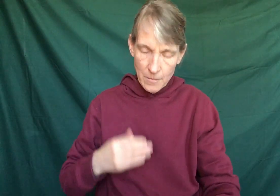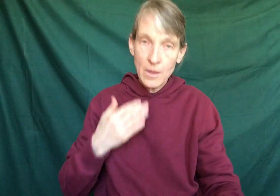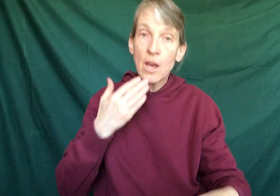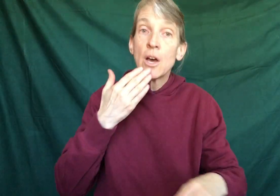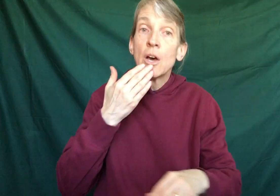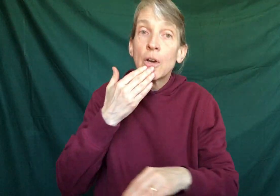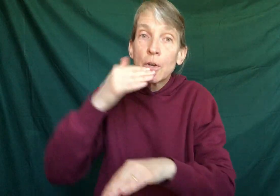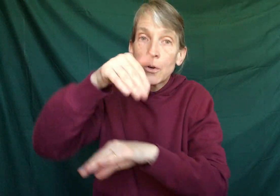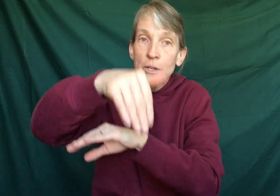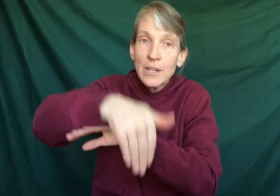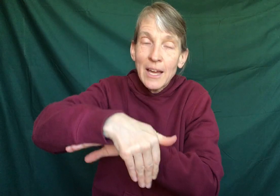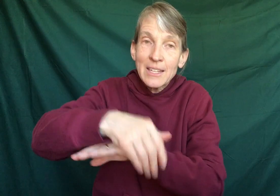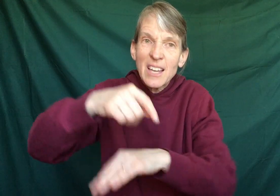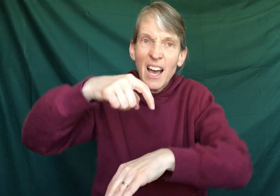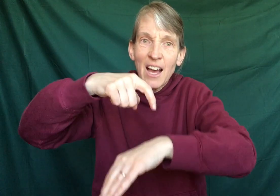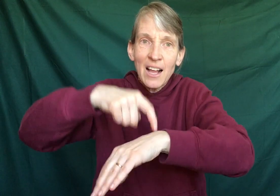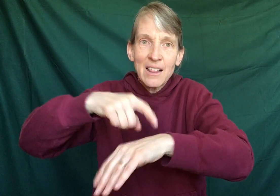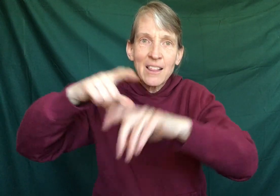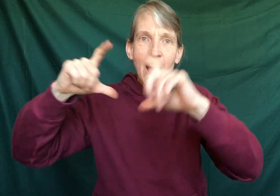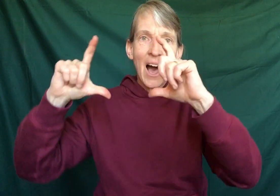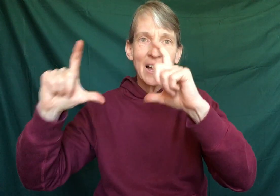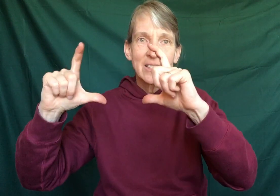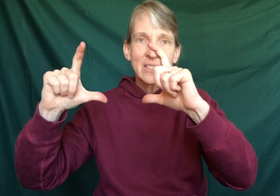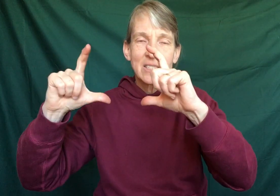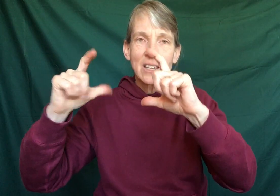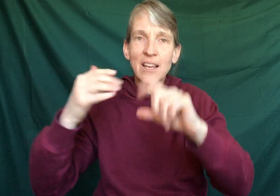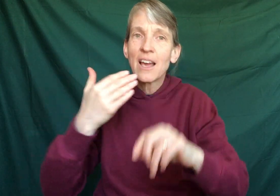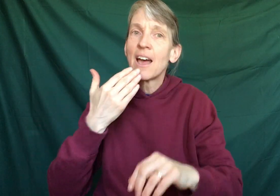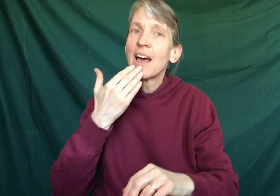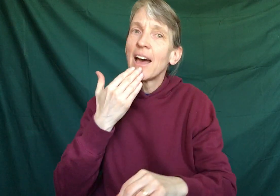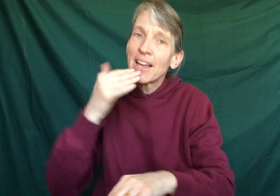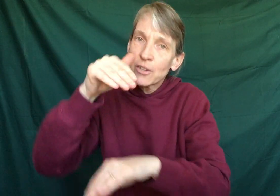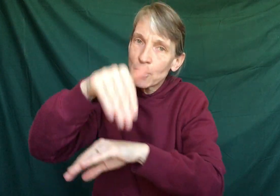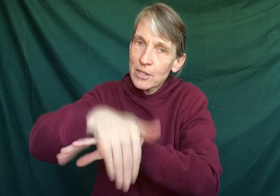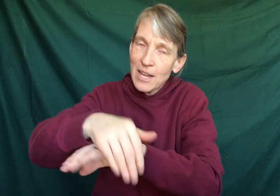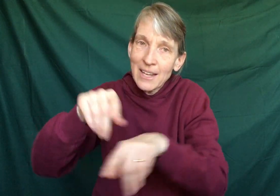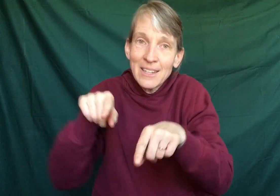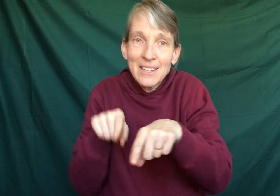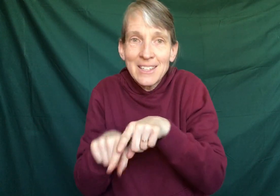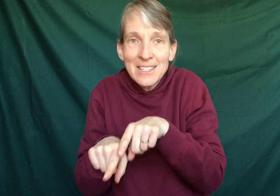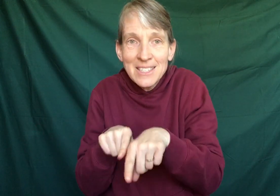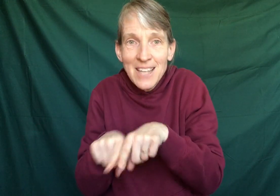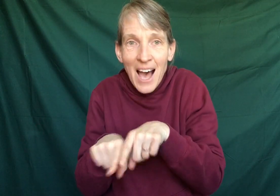Good night clocks. And good night socks.